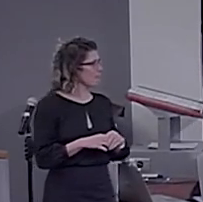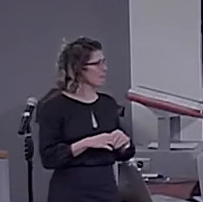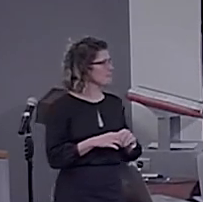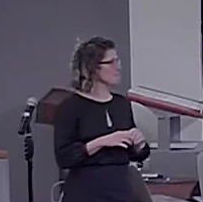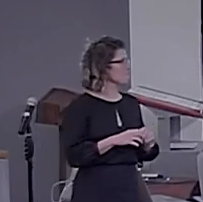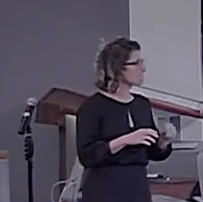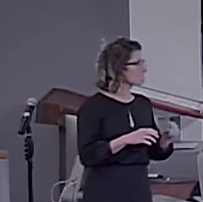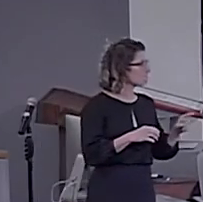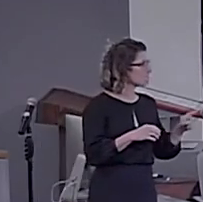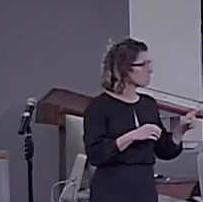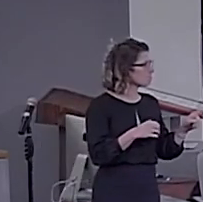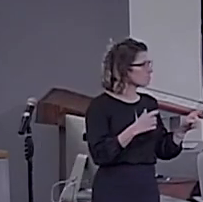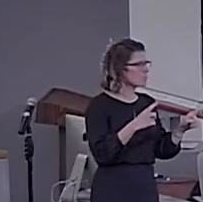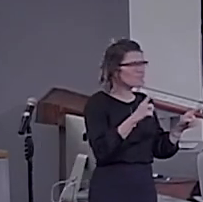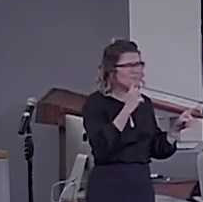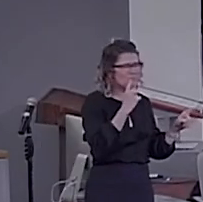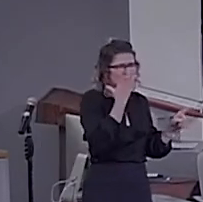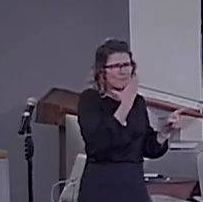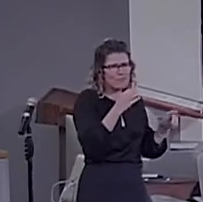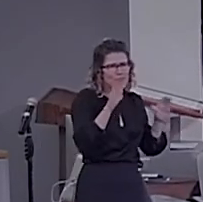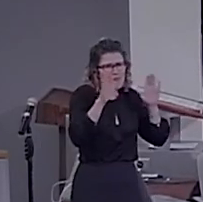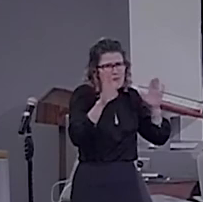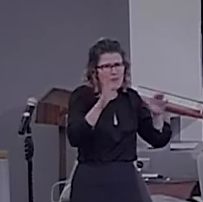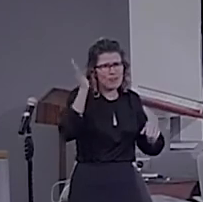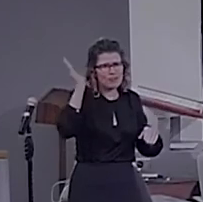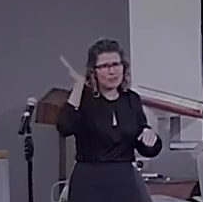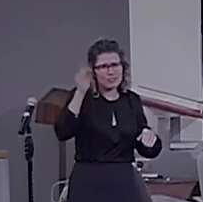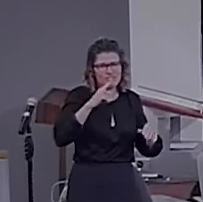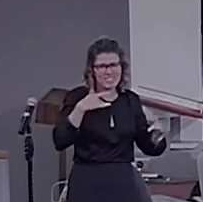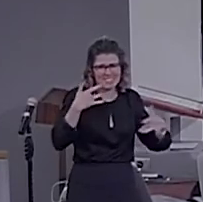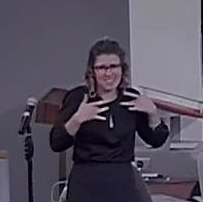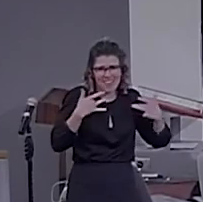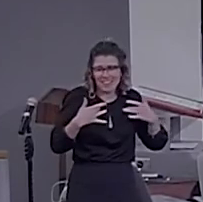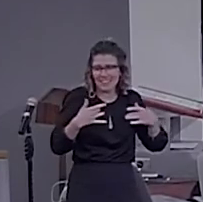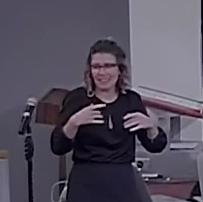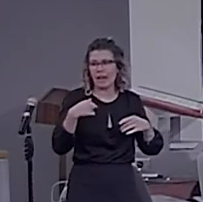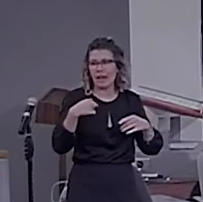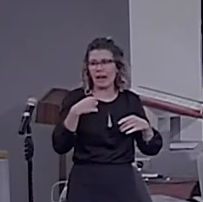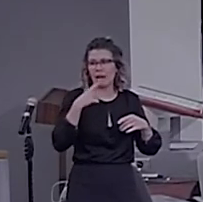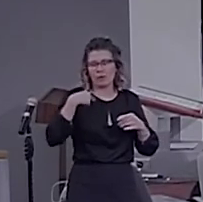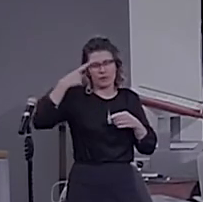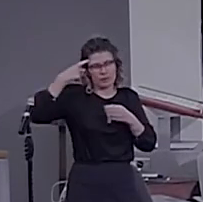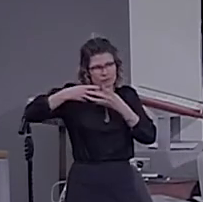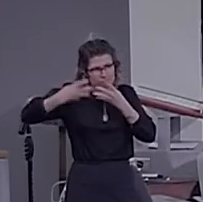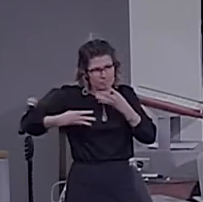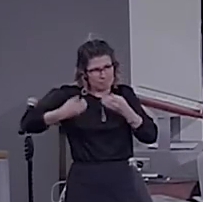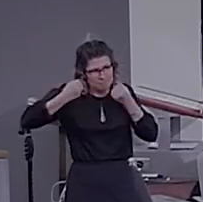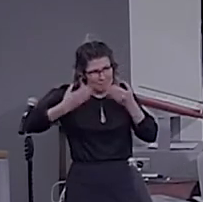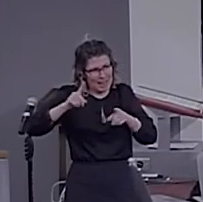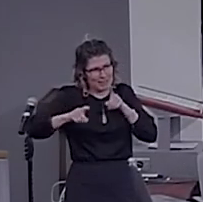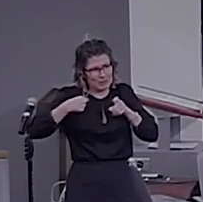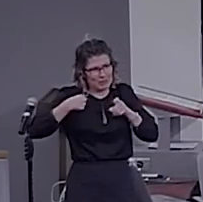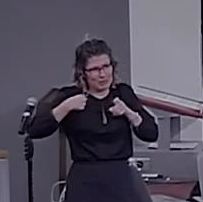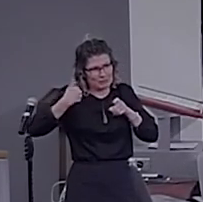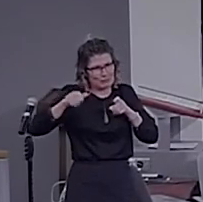A really beautiful, wonderful talk. Very exciting. have lots of questions. I'll try to keep it really...